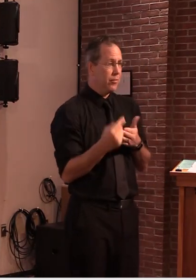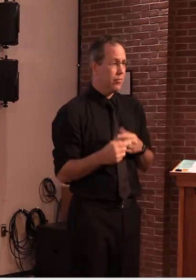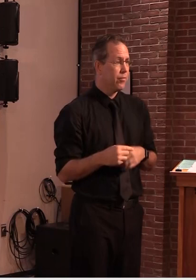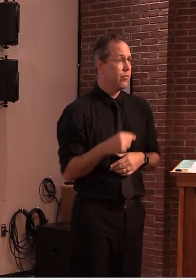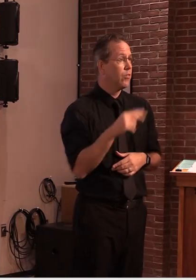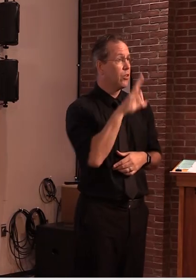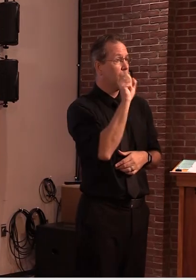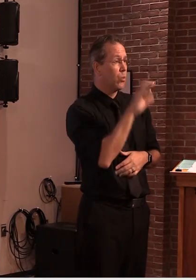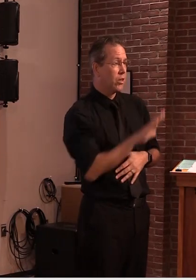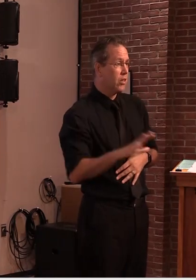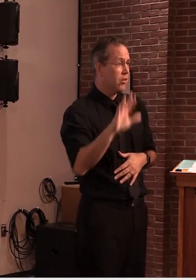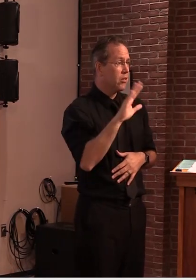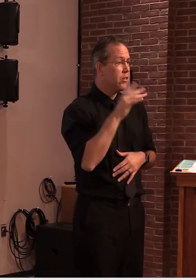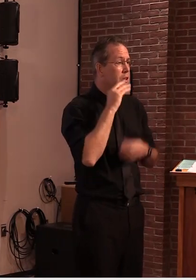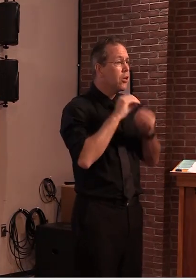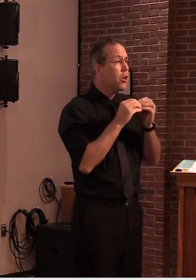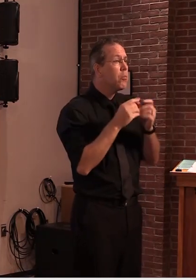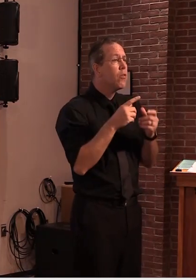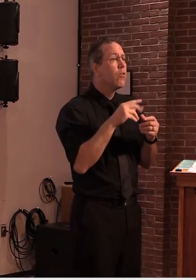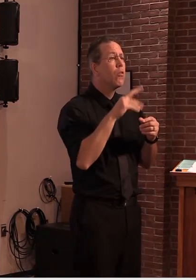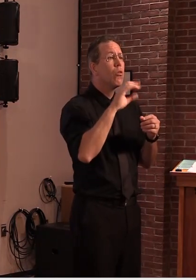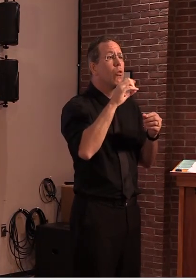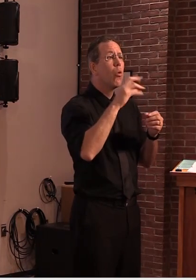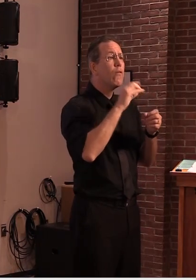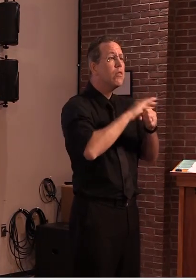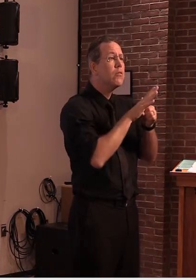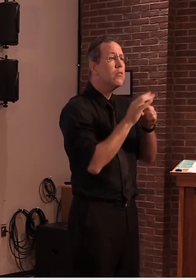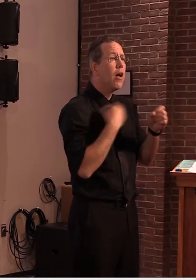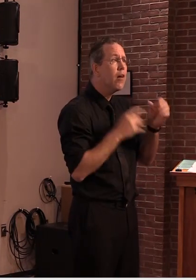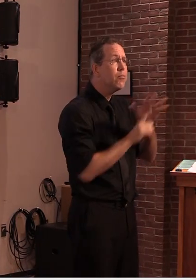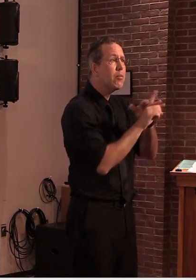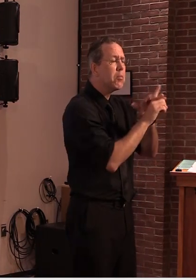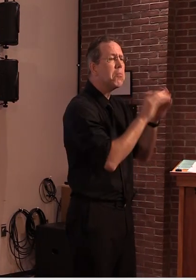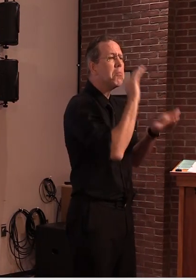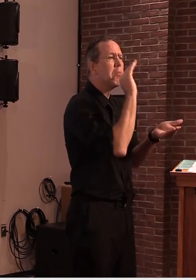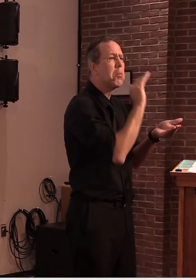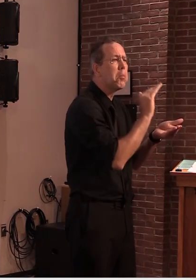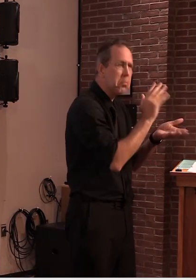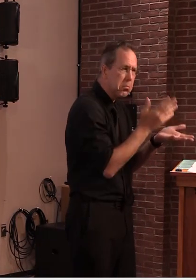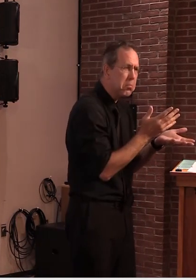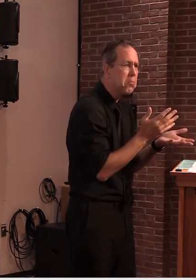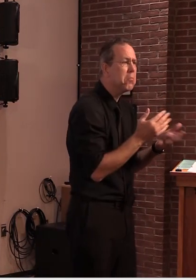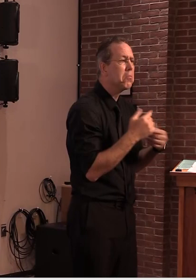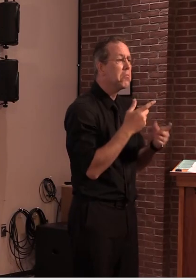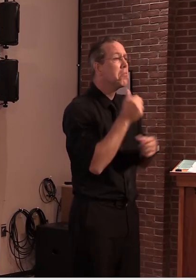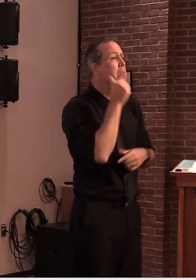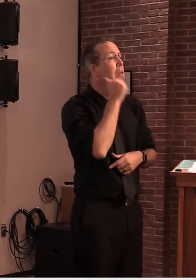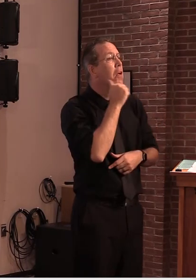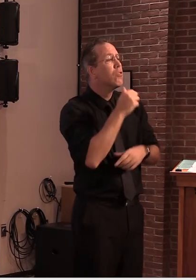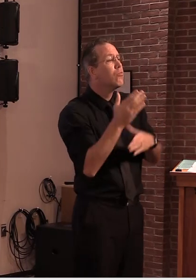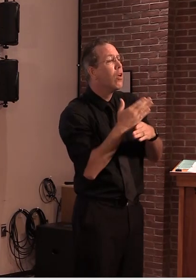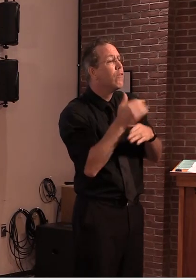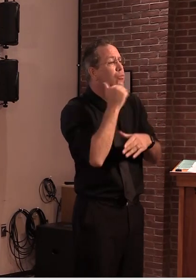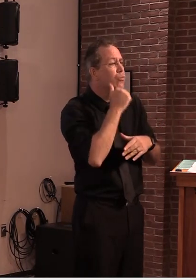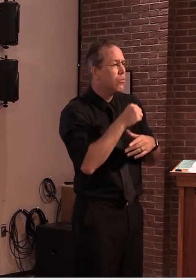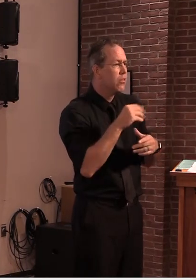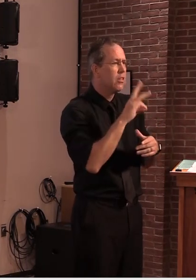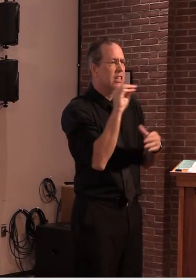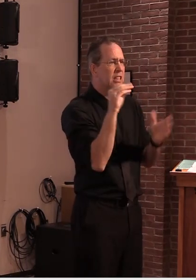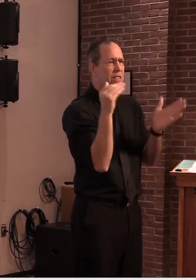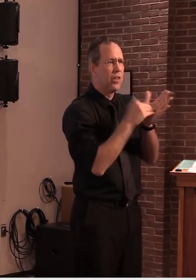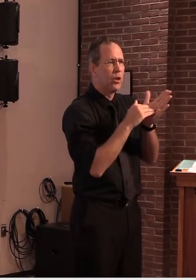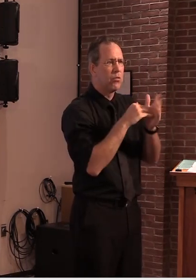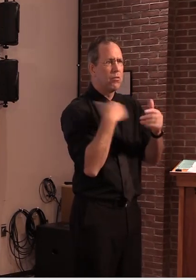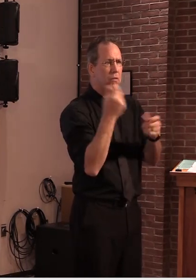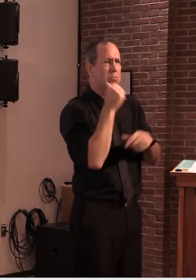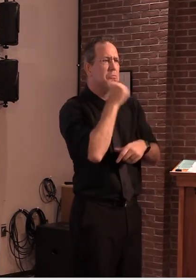continue to decrease, with the daily new case average falling below 60,000 for the first time in weeks